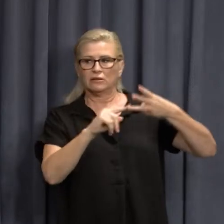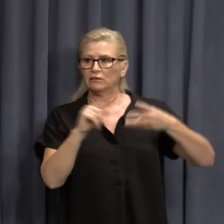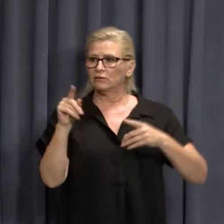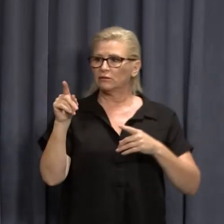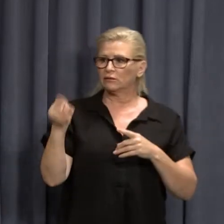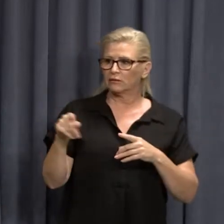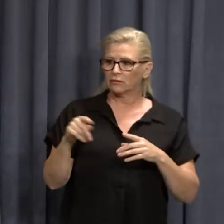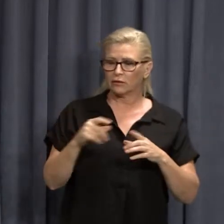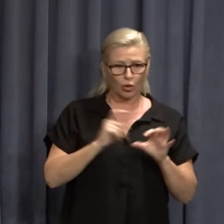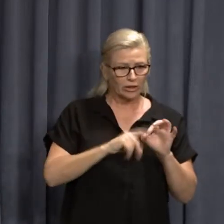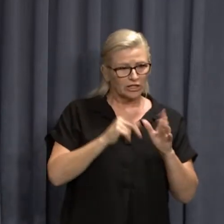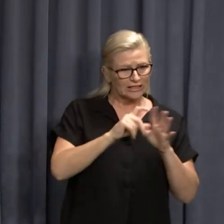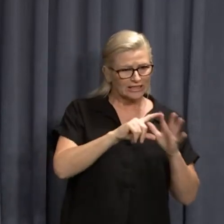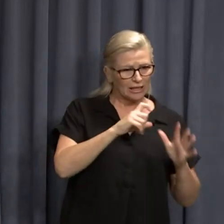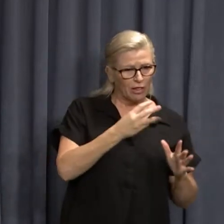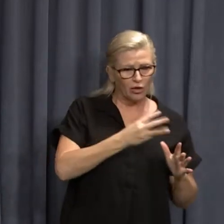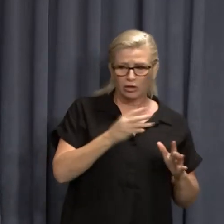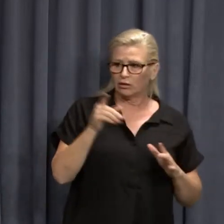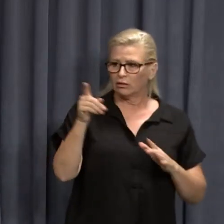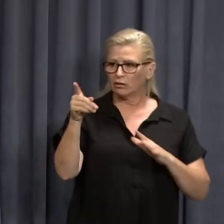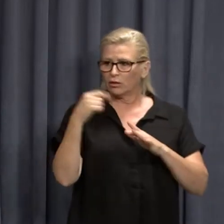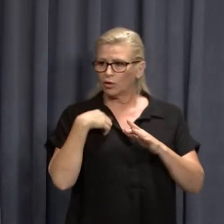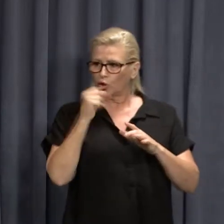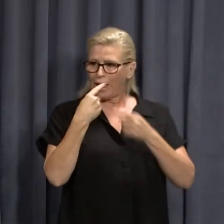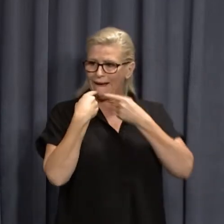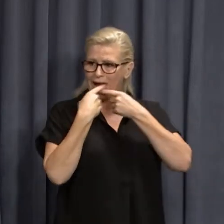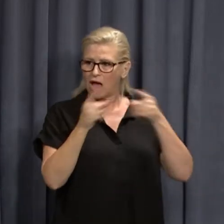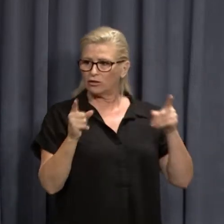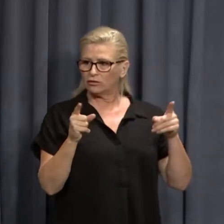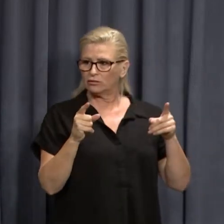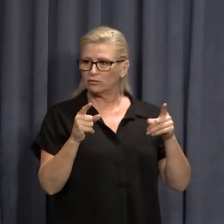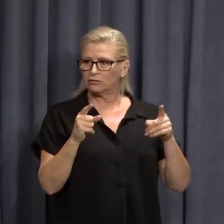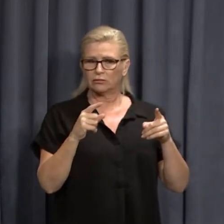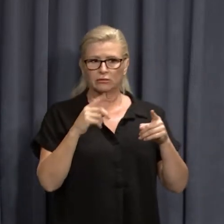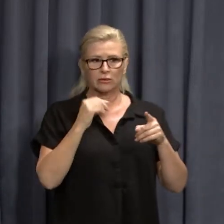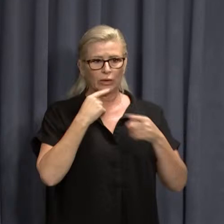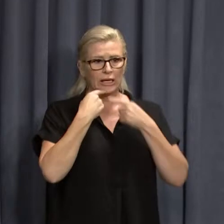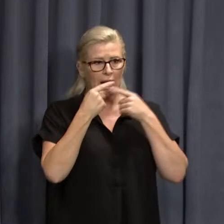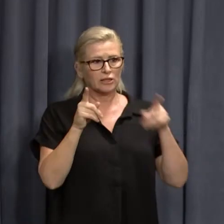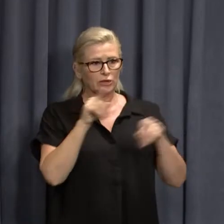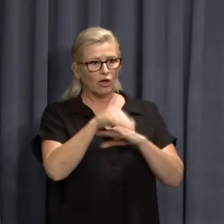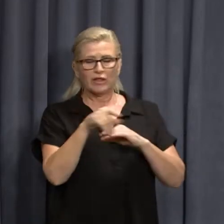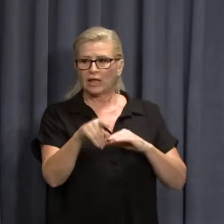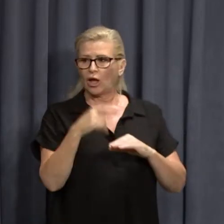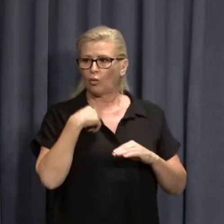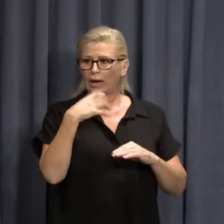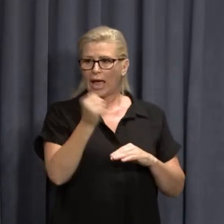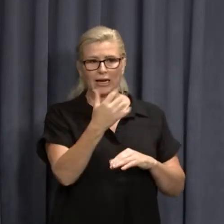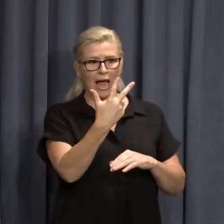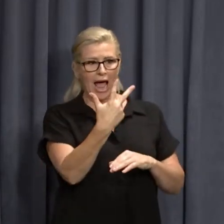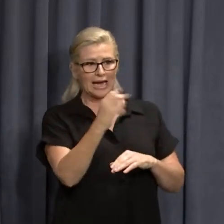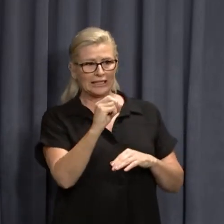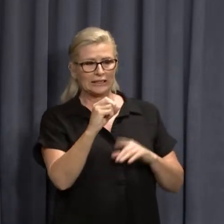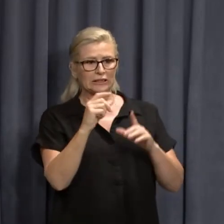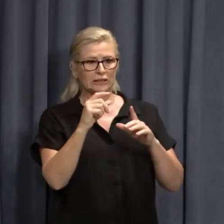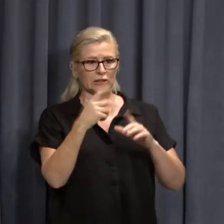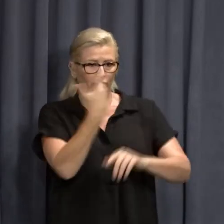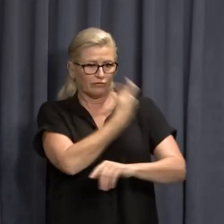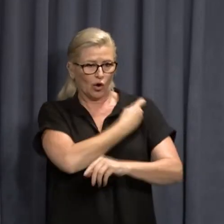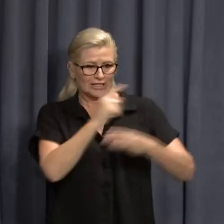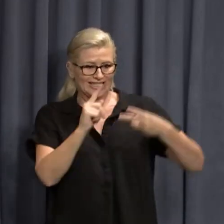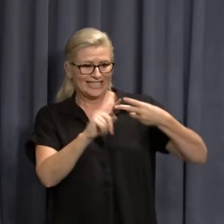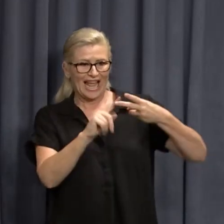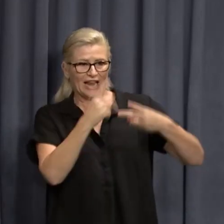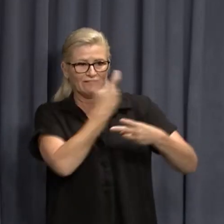13th. Sorry December the 13th when we hit when we had the announcement. We had the announcement yeah. Because we hit 82 dose. Yeah that's right yeah.